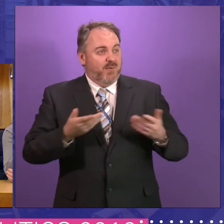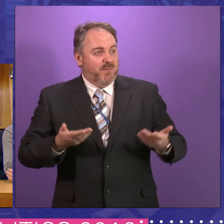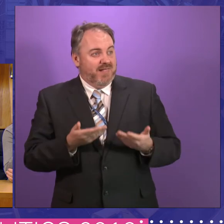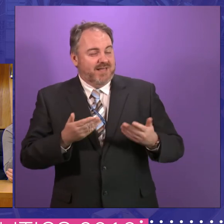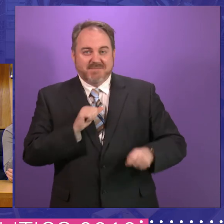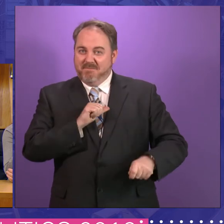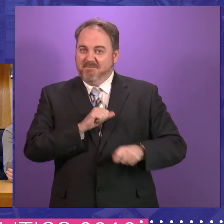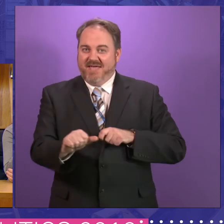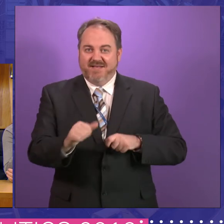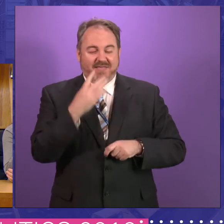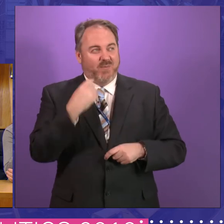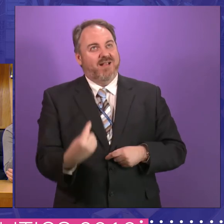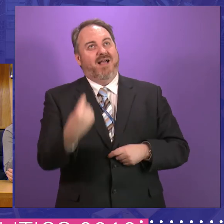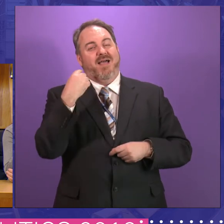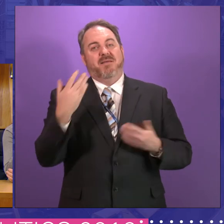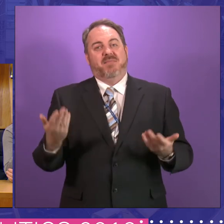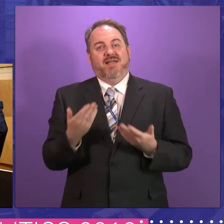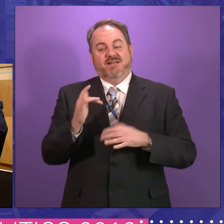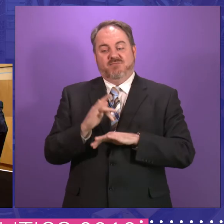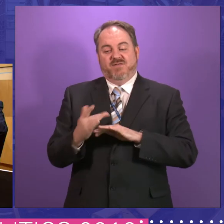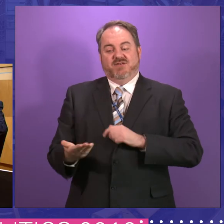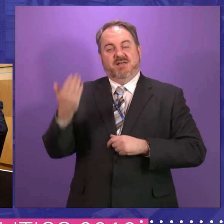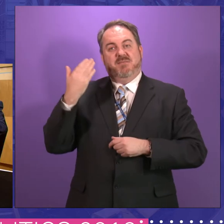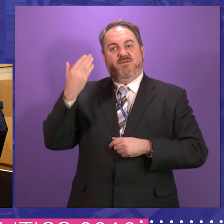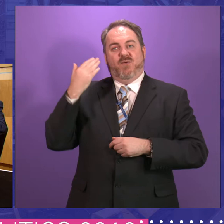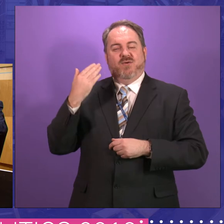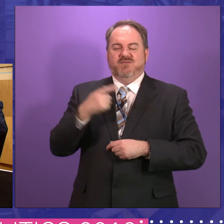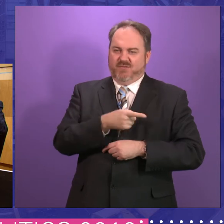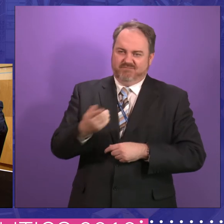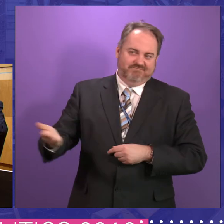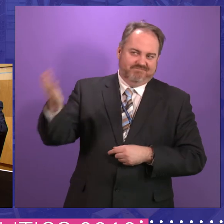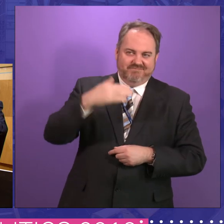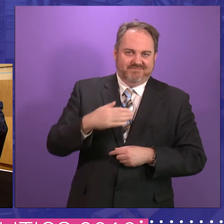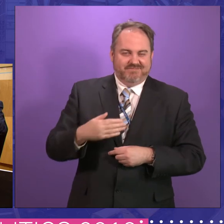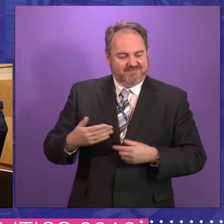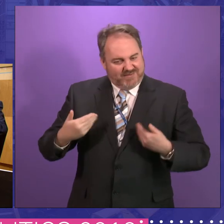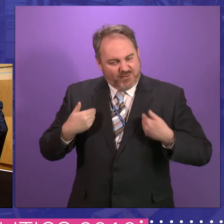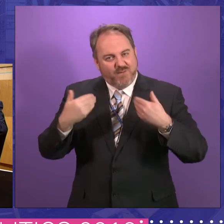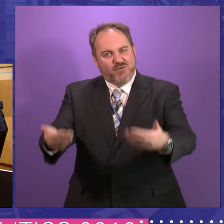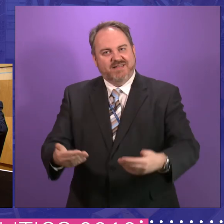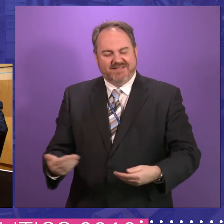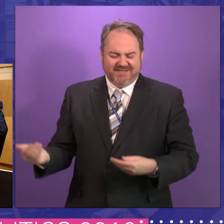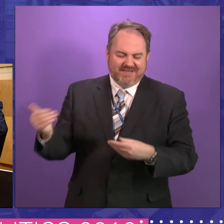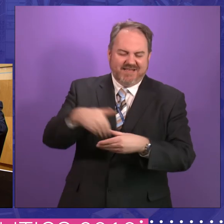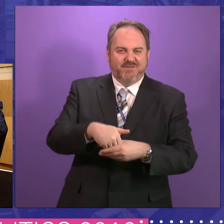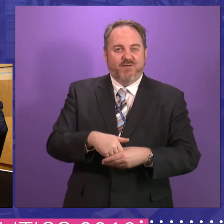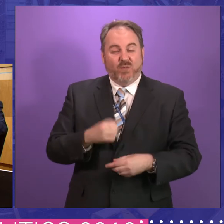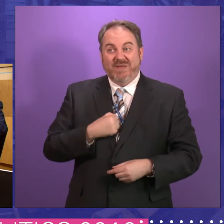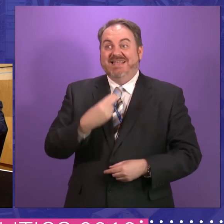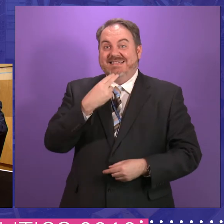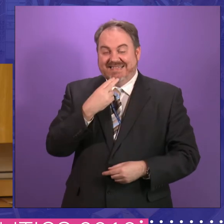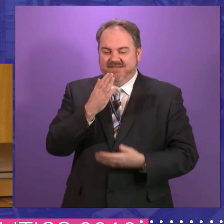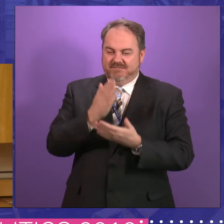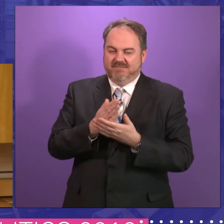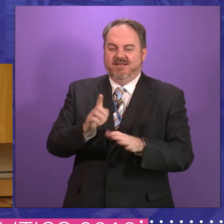I first played professionally. So, hey, take it, take it with the bull with both horns and get on with it because we, we need young people.